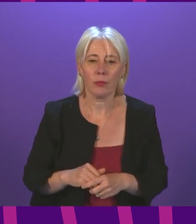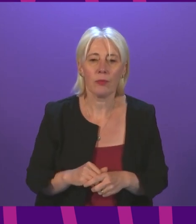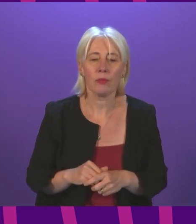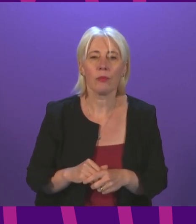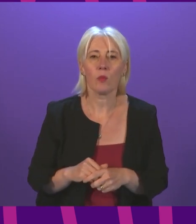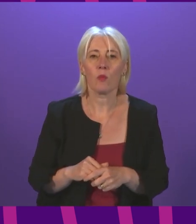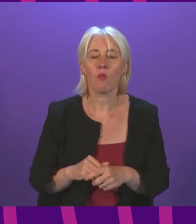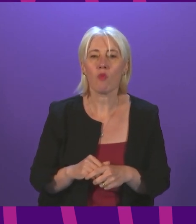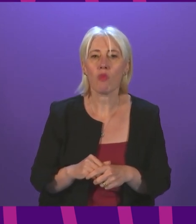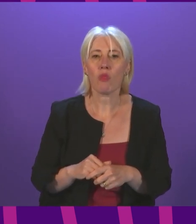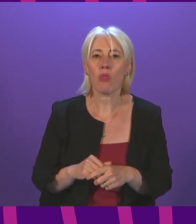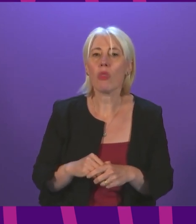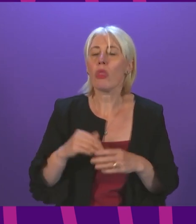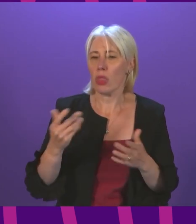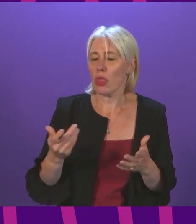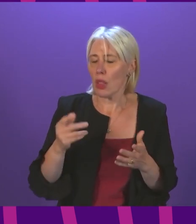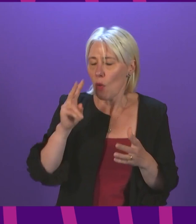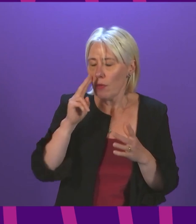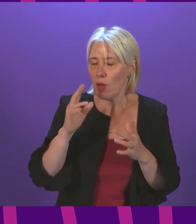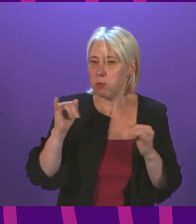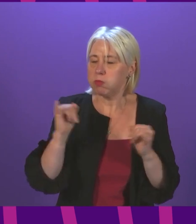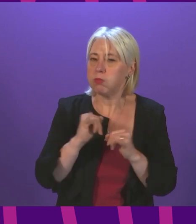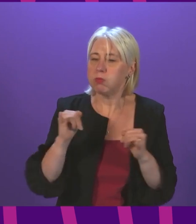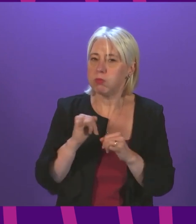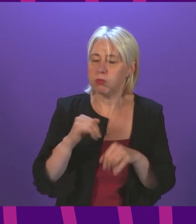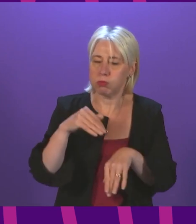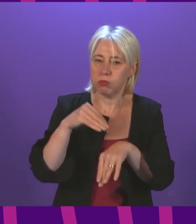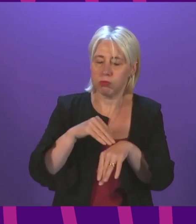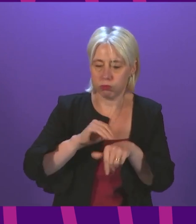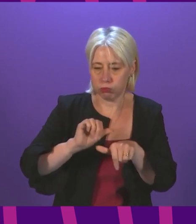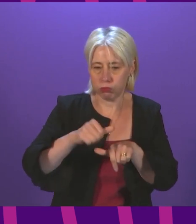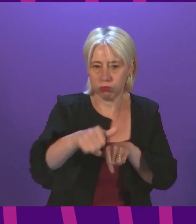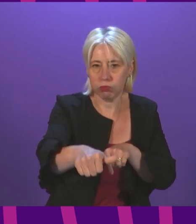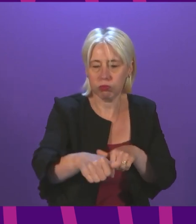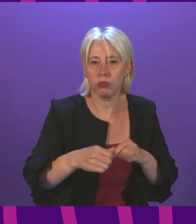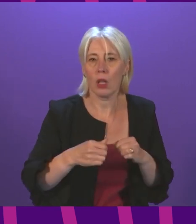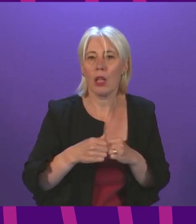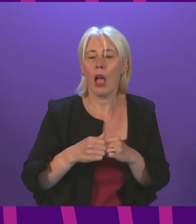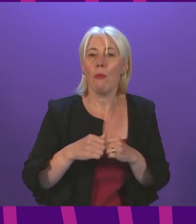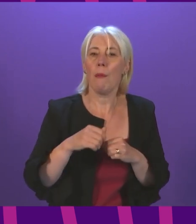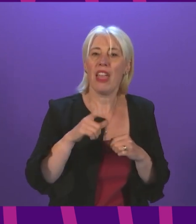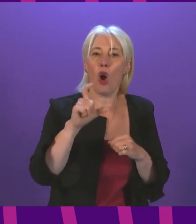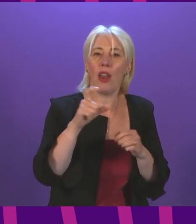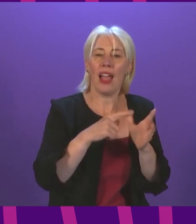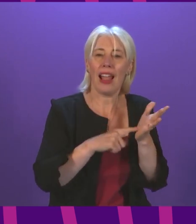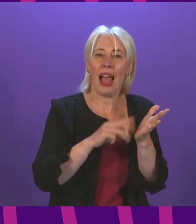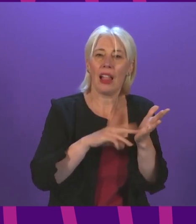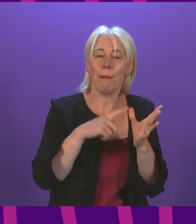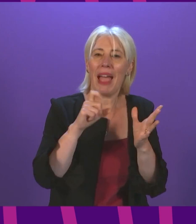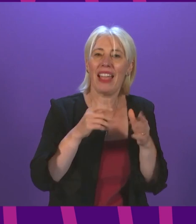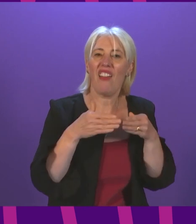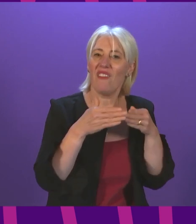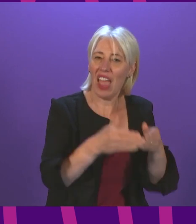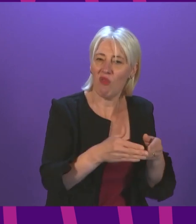despite as we have seen the severe consequences of a covid case on board a calmac ferry earlier this month